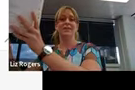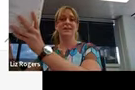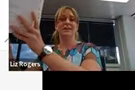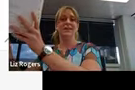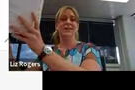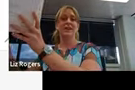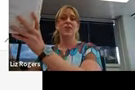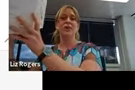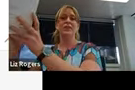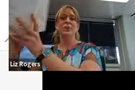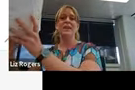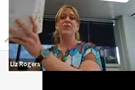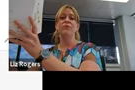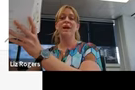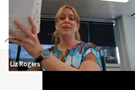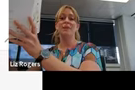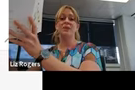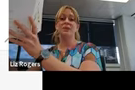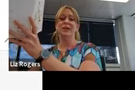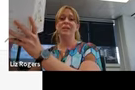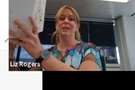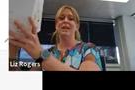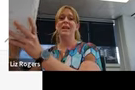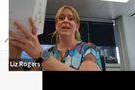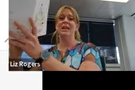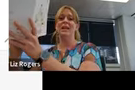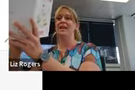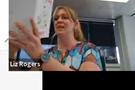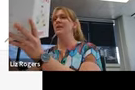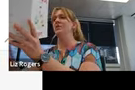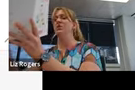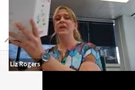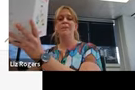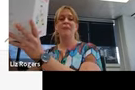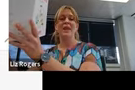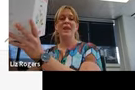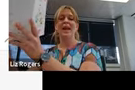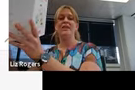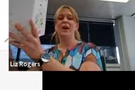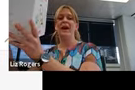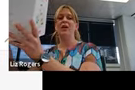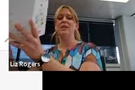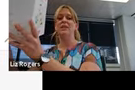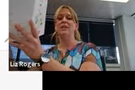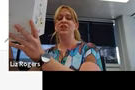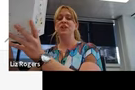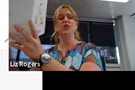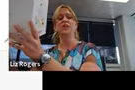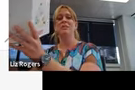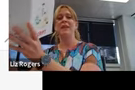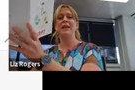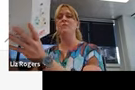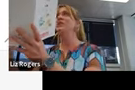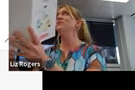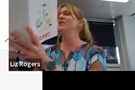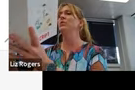according to where you'll find them in the script, in the story, and how the teacher can